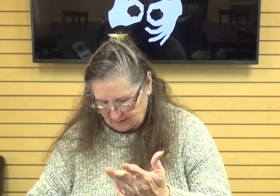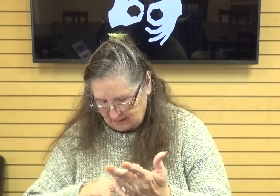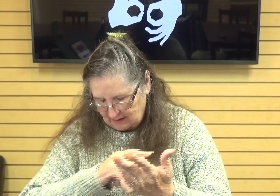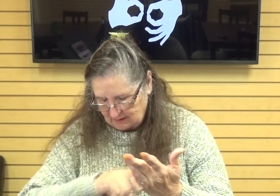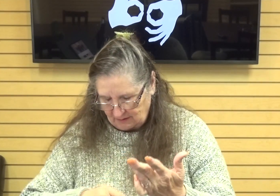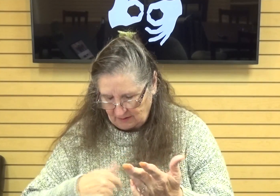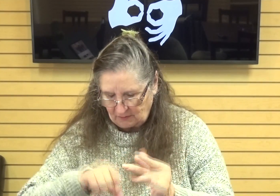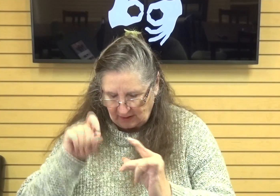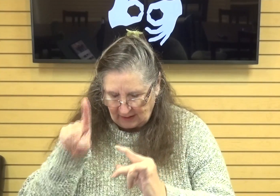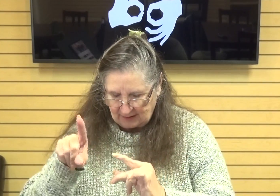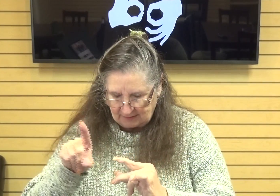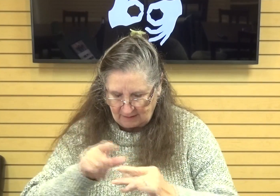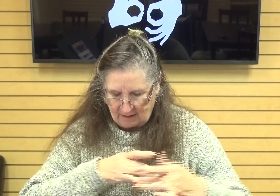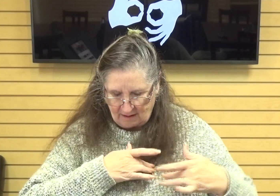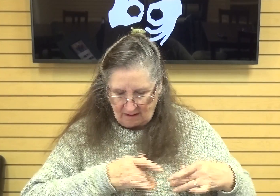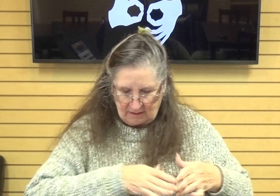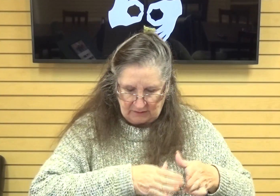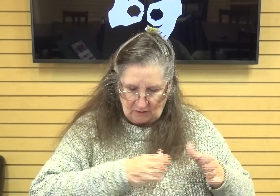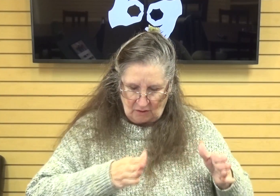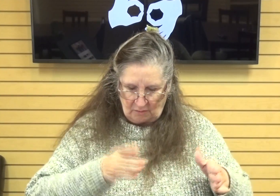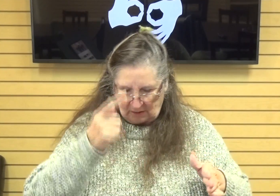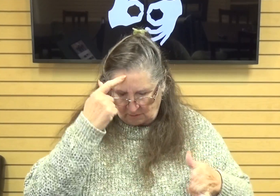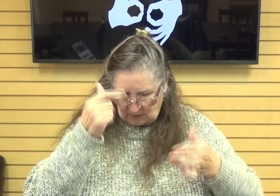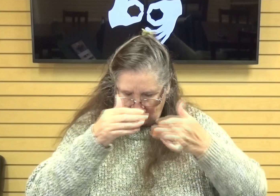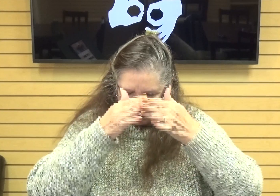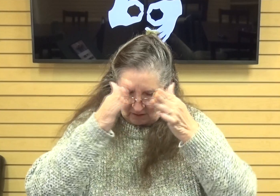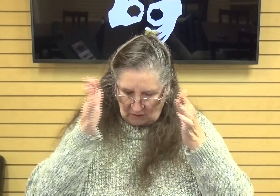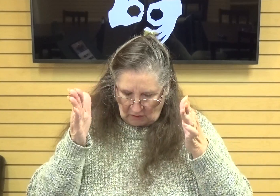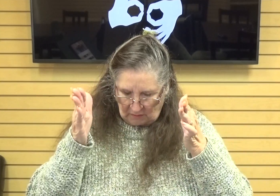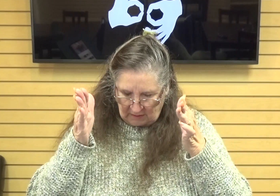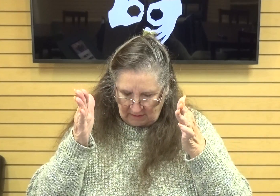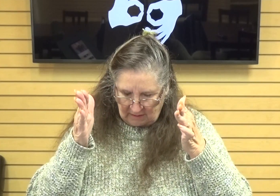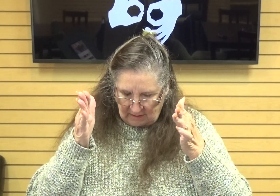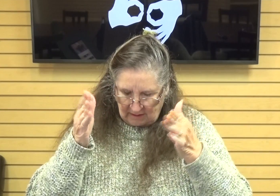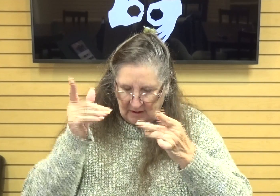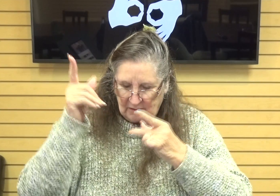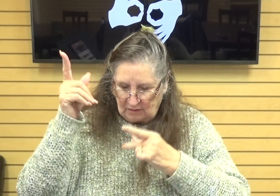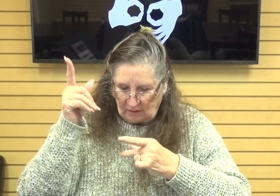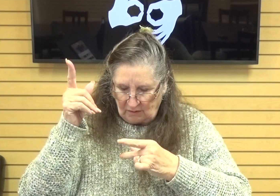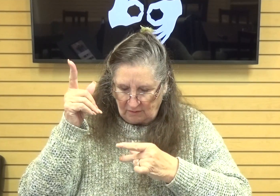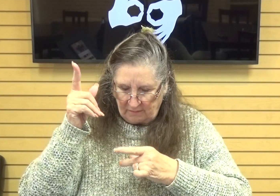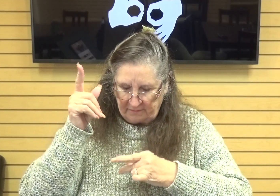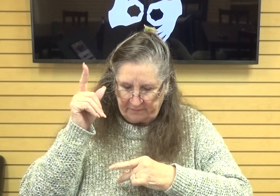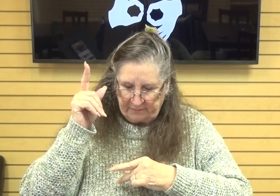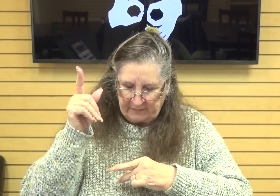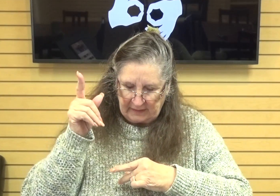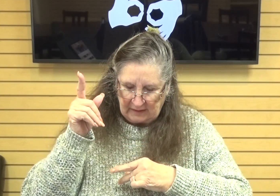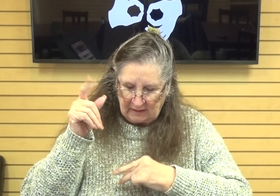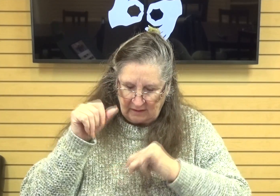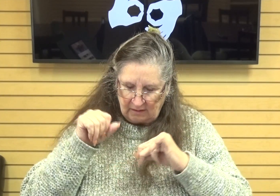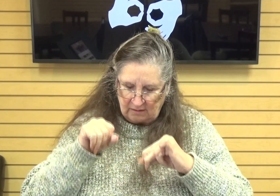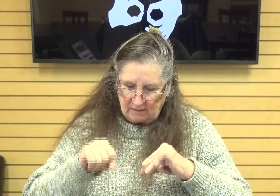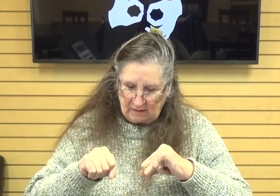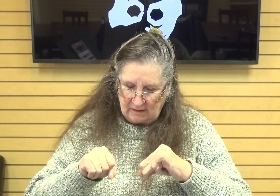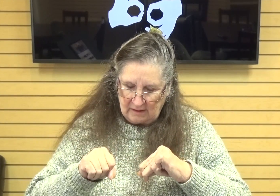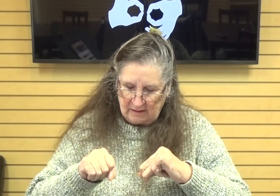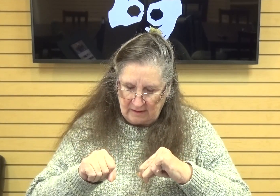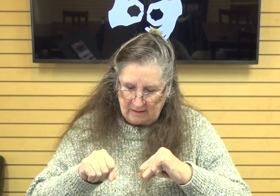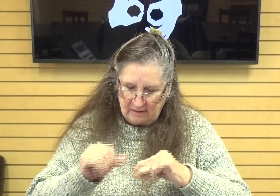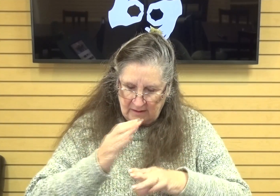that you would open up our hearts and our minds just to you that you would um just share your peace